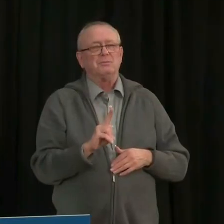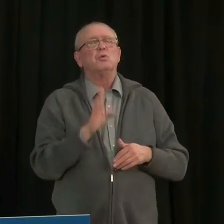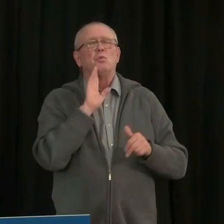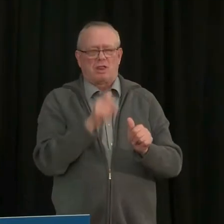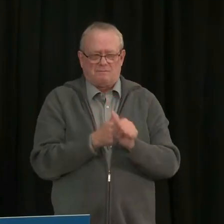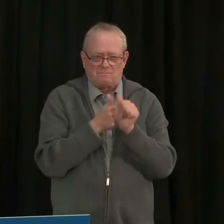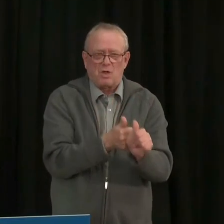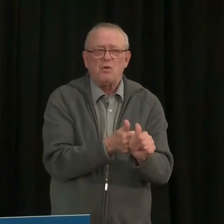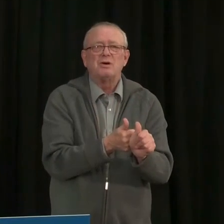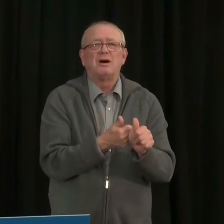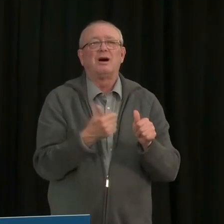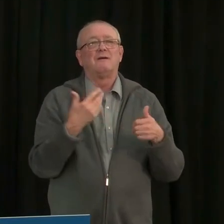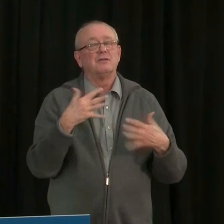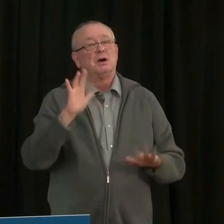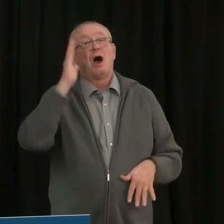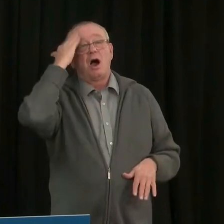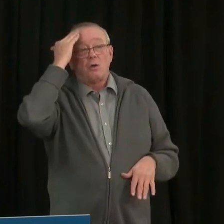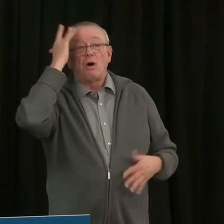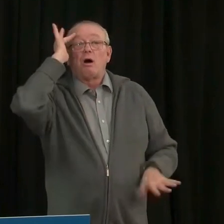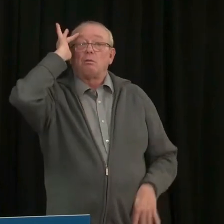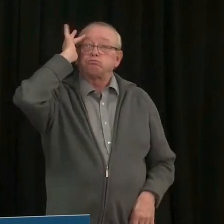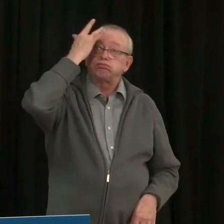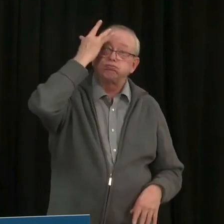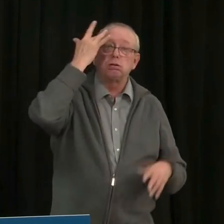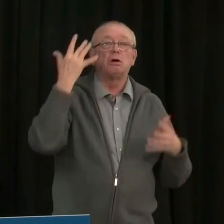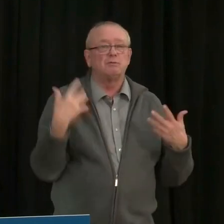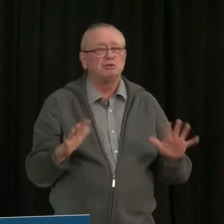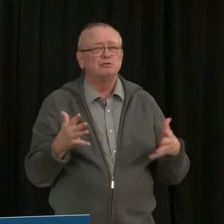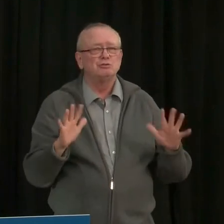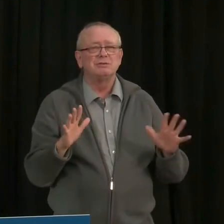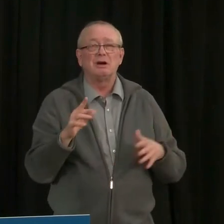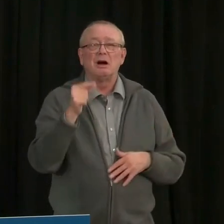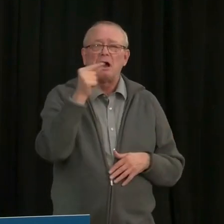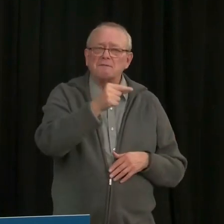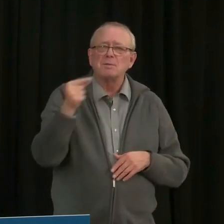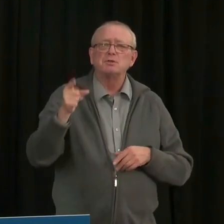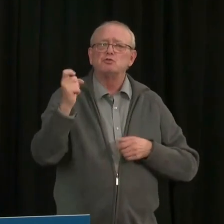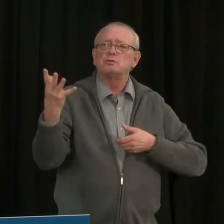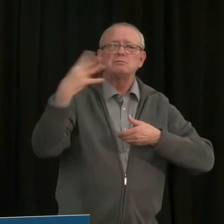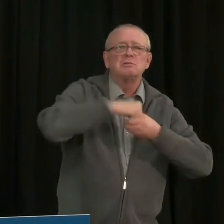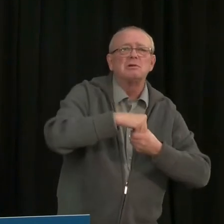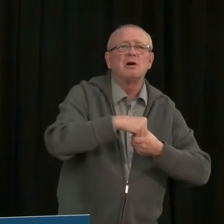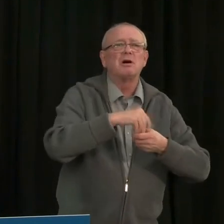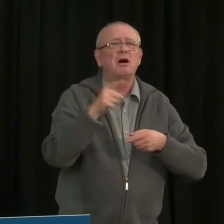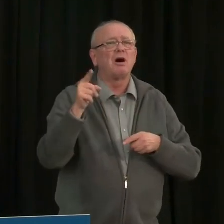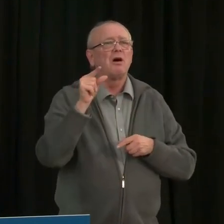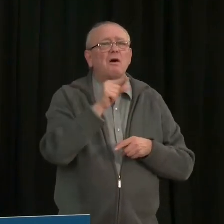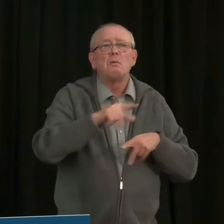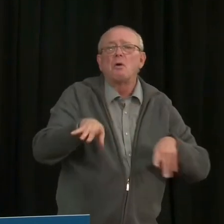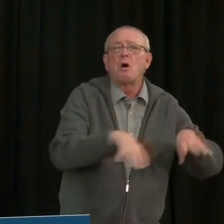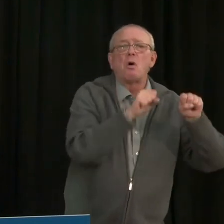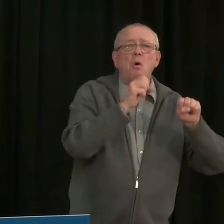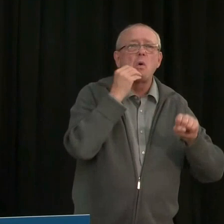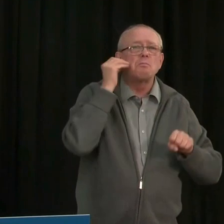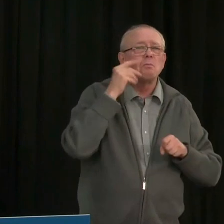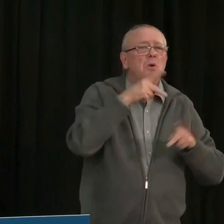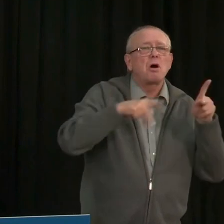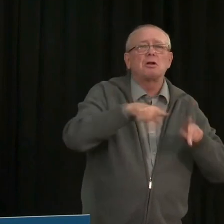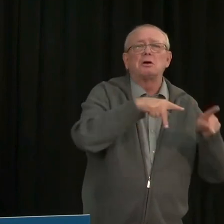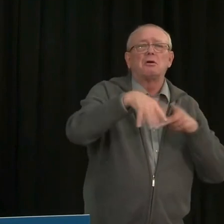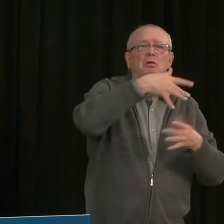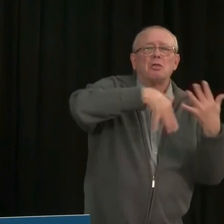A lot of people will say the government has no business telling us who we host at home or what kind of socializing we do. I understand